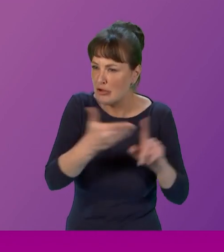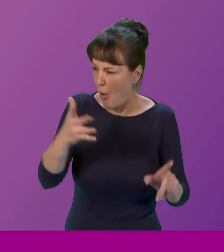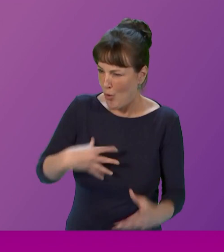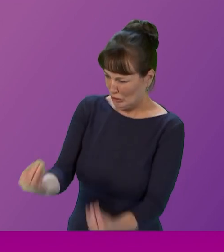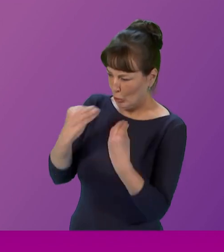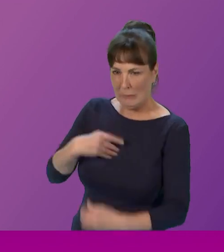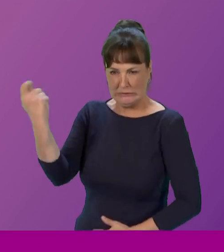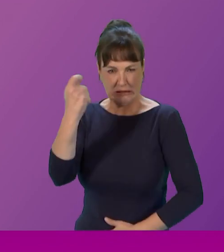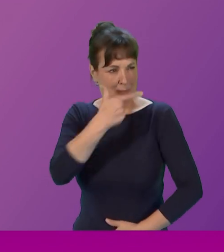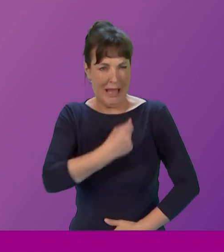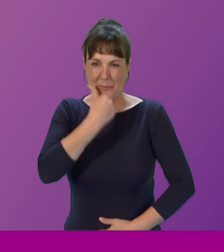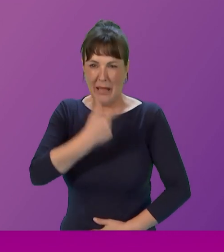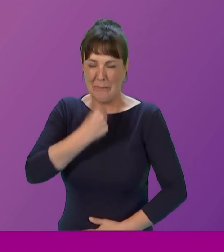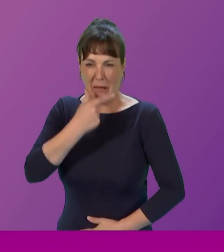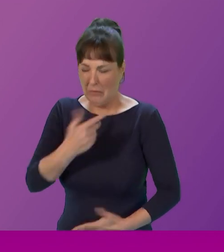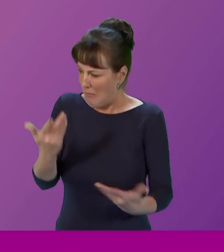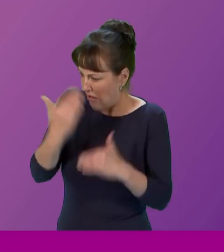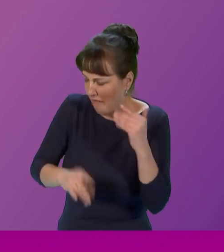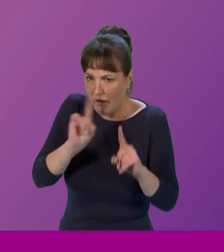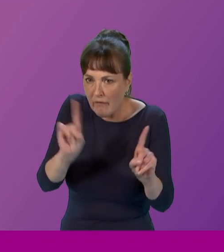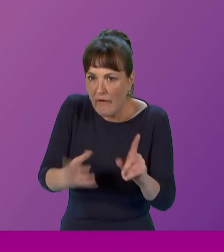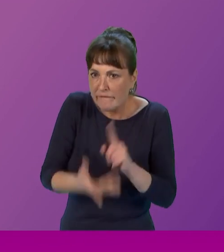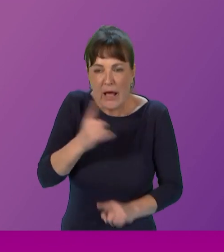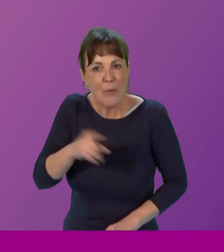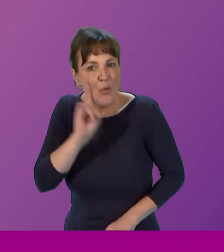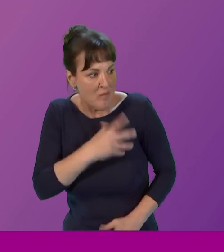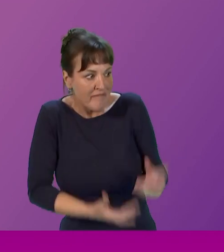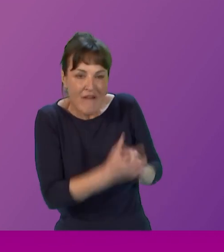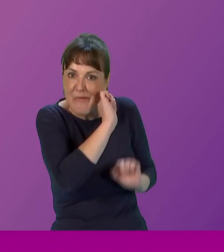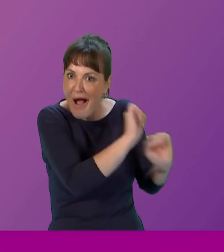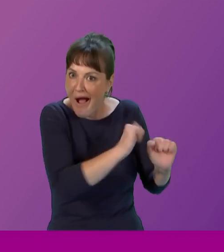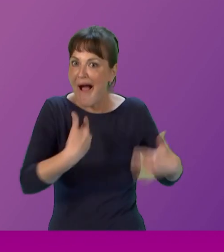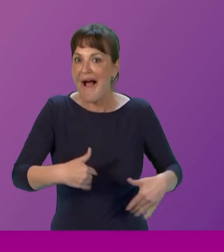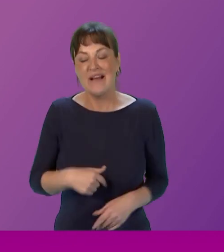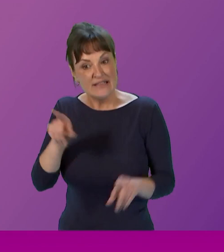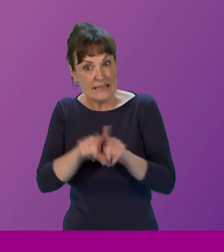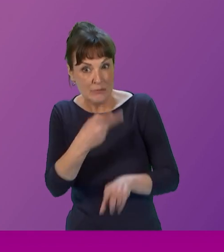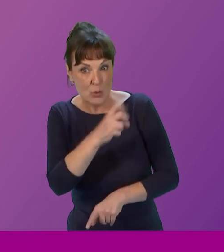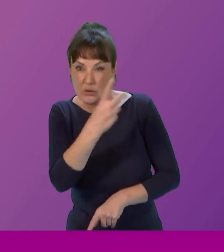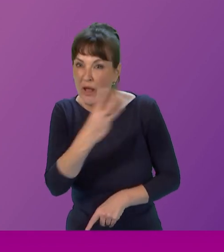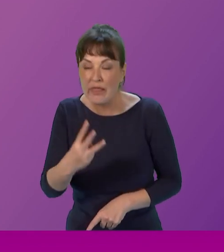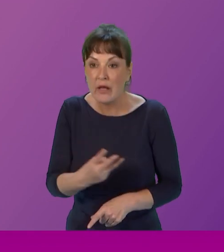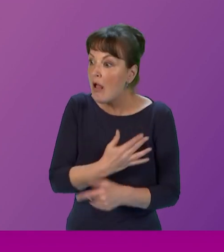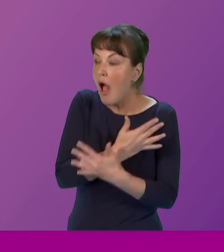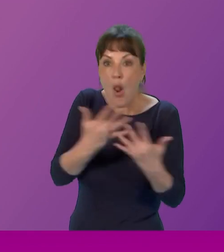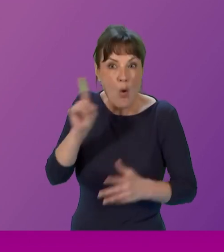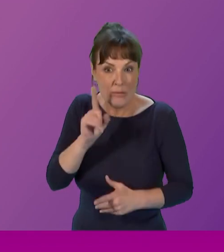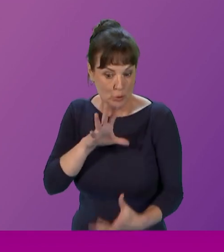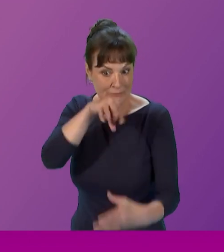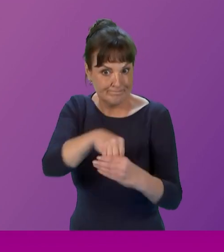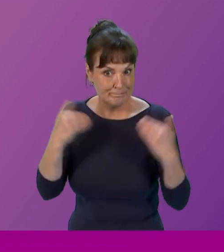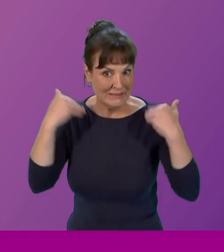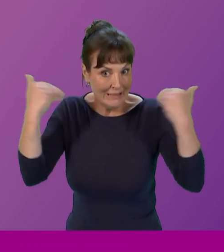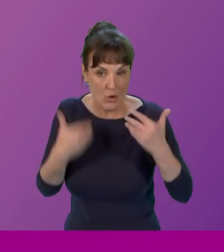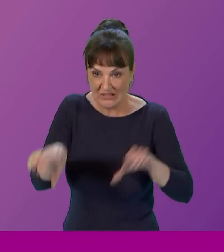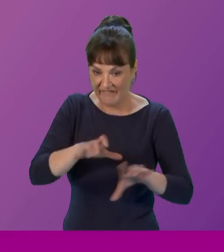the successes of men when we can learn about ada lovelace and the bletchley park women even in 2023 too many young women will not take part in pe or science because they feel